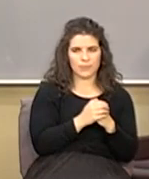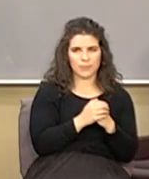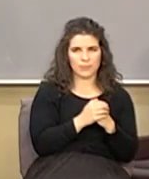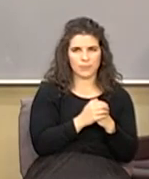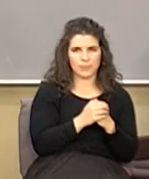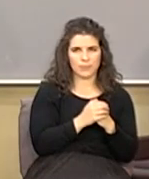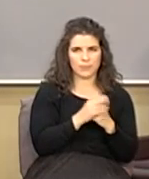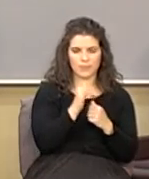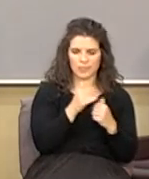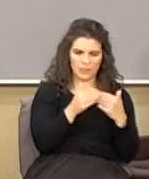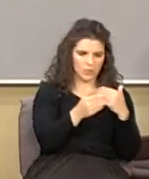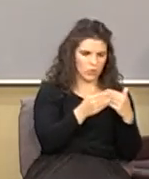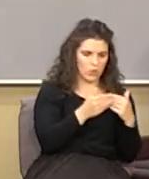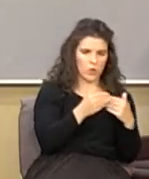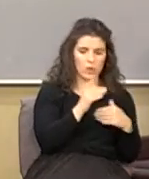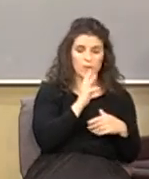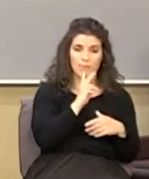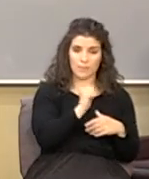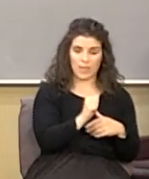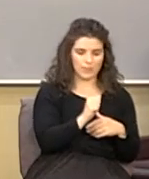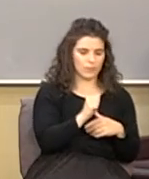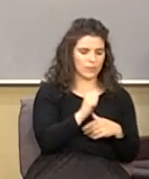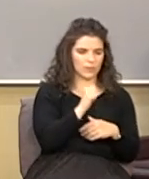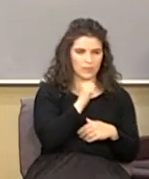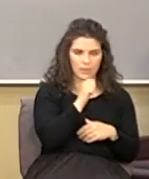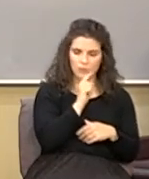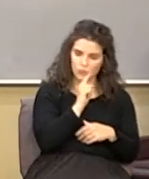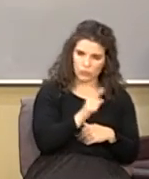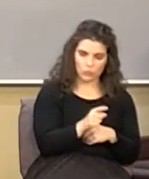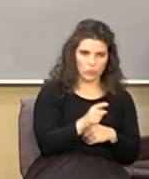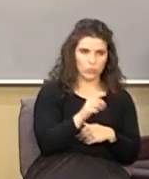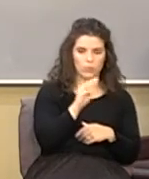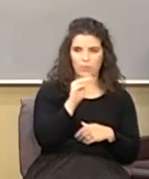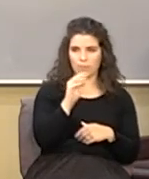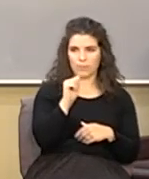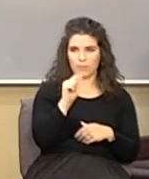that is as close to blasphemous nonsense malarkey